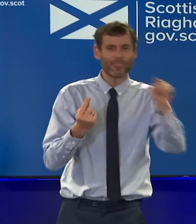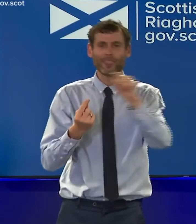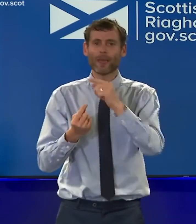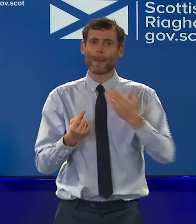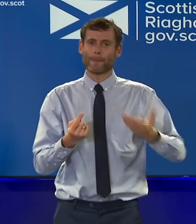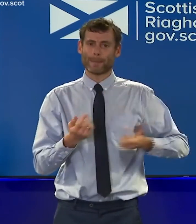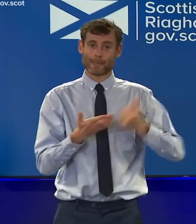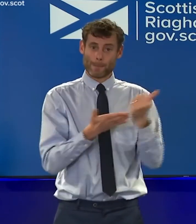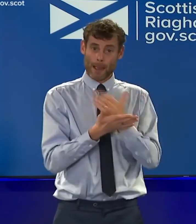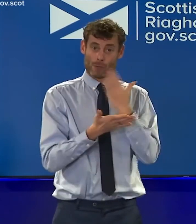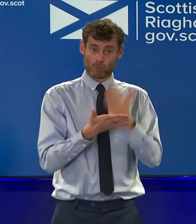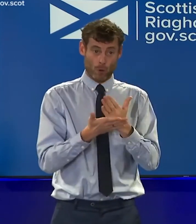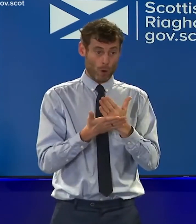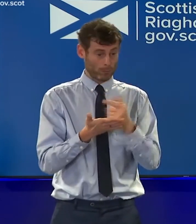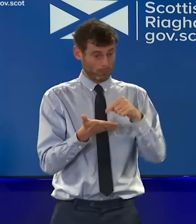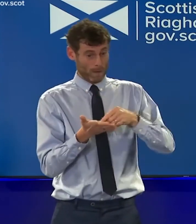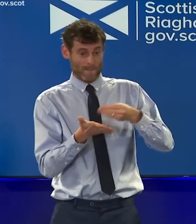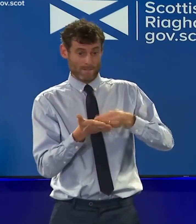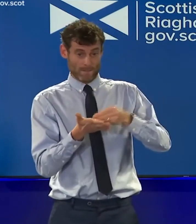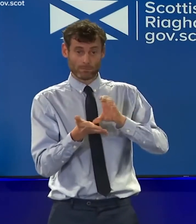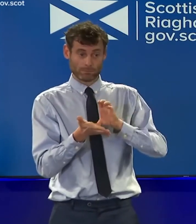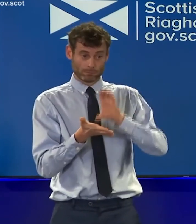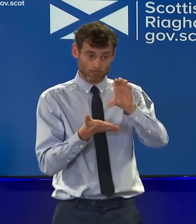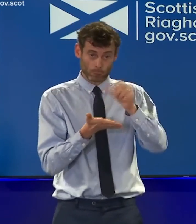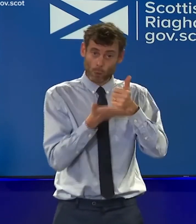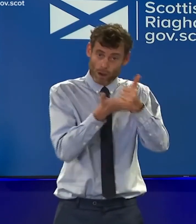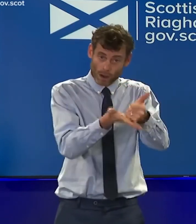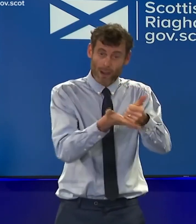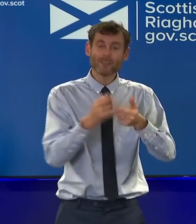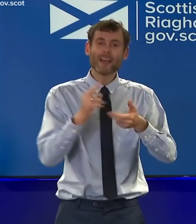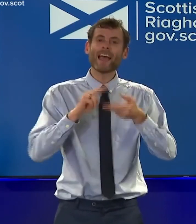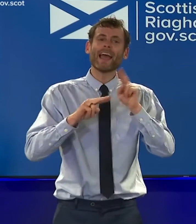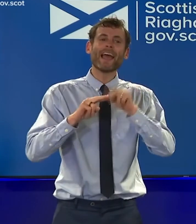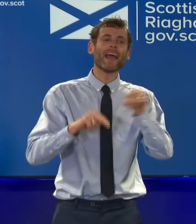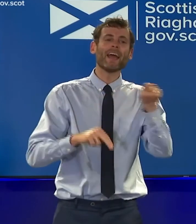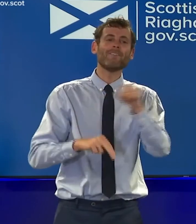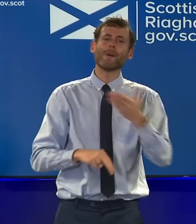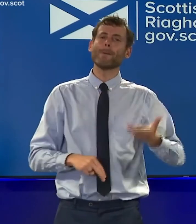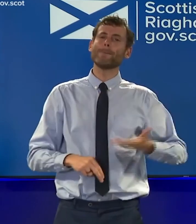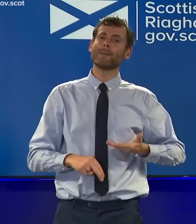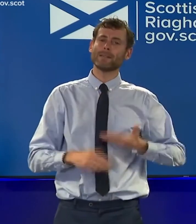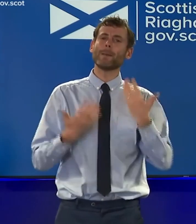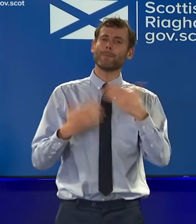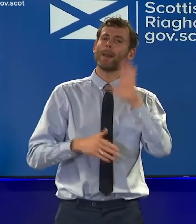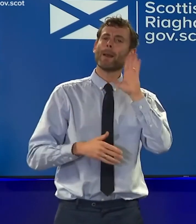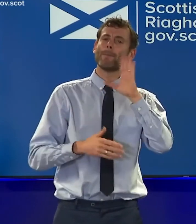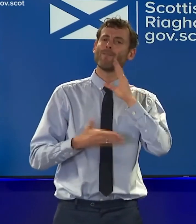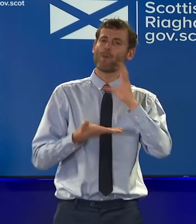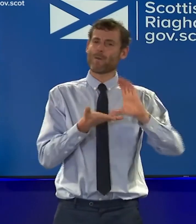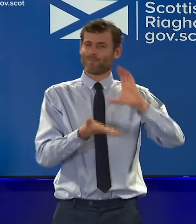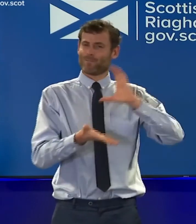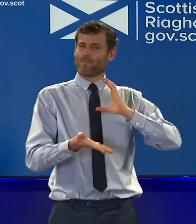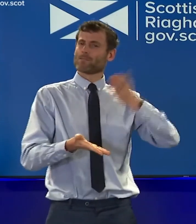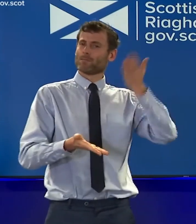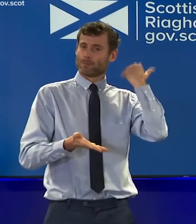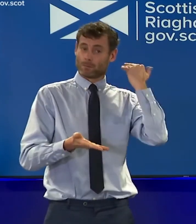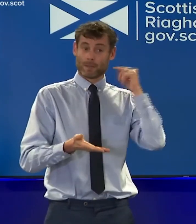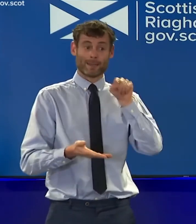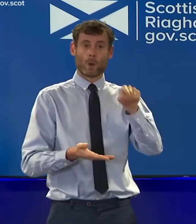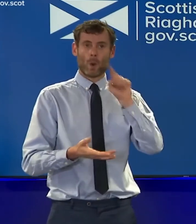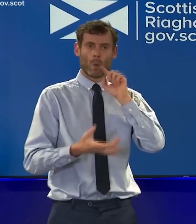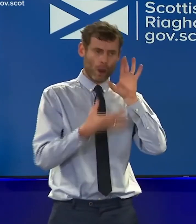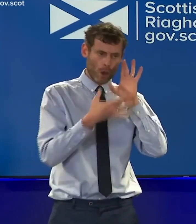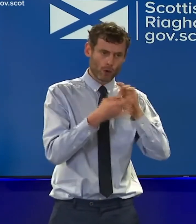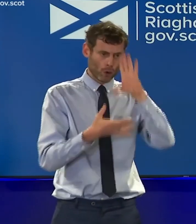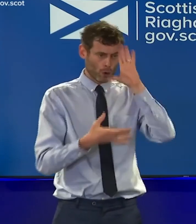money as soon as possible. Those who've received support previously will be contacted directly, and further details of the